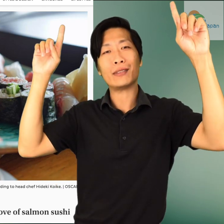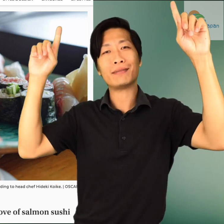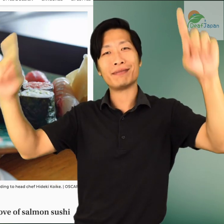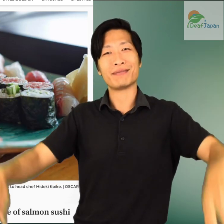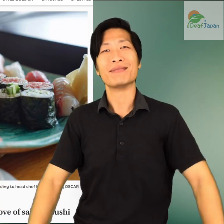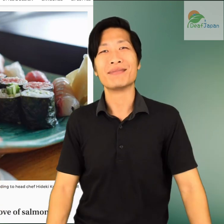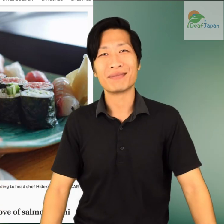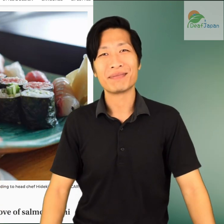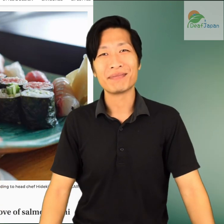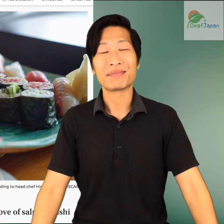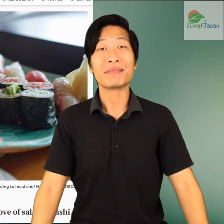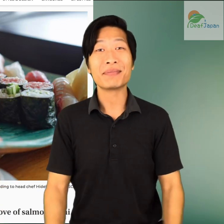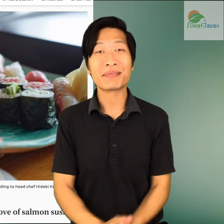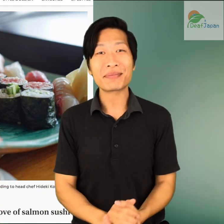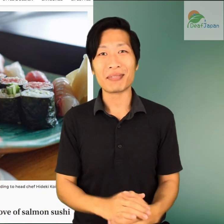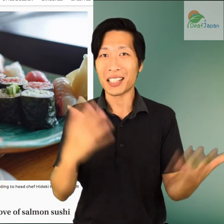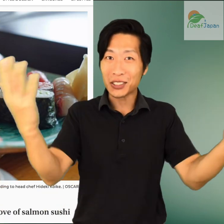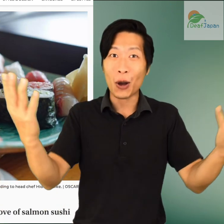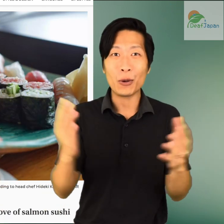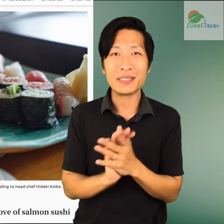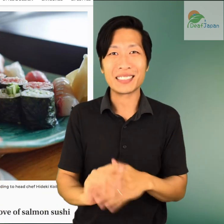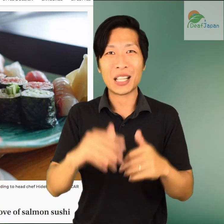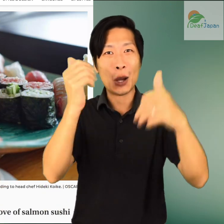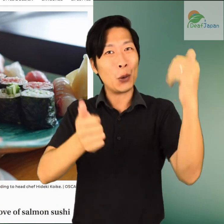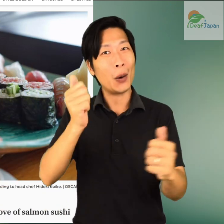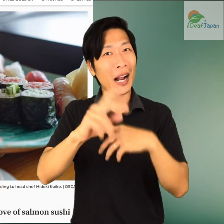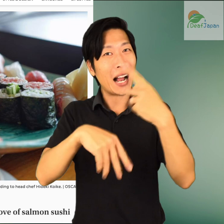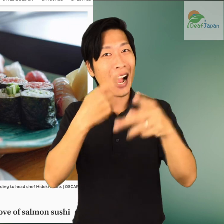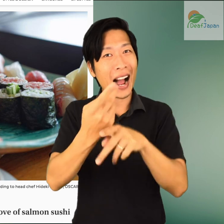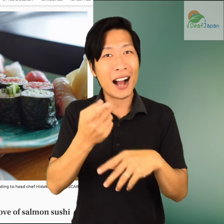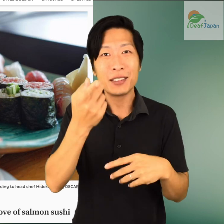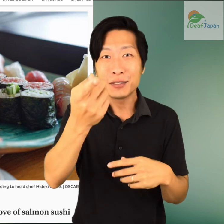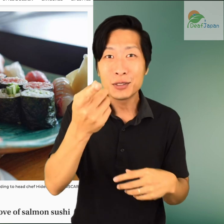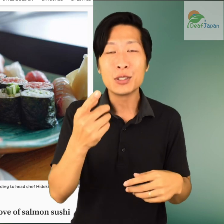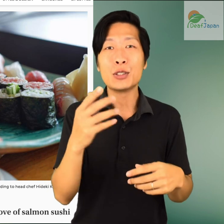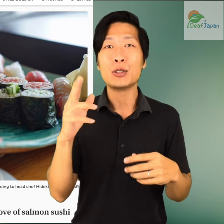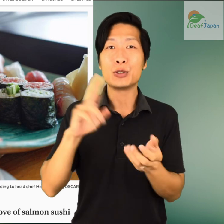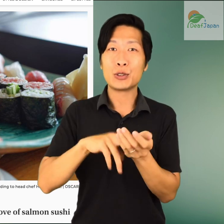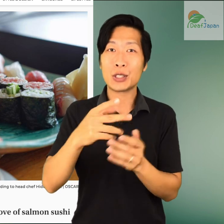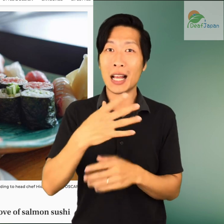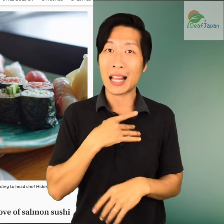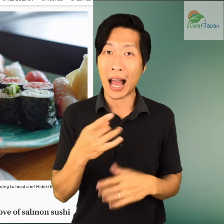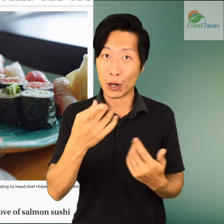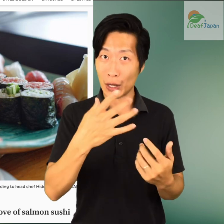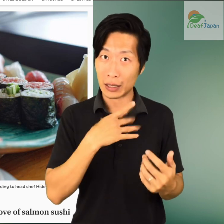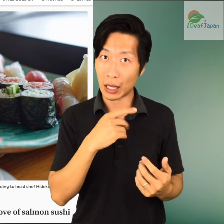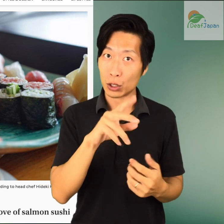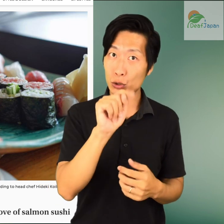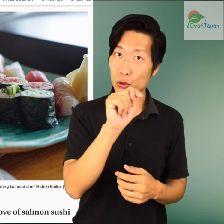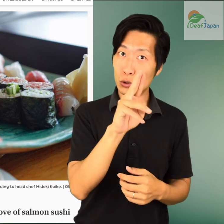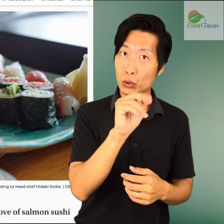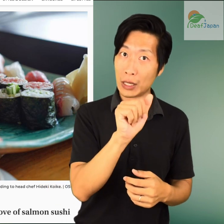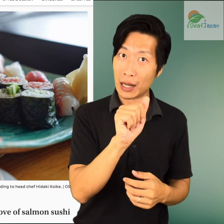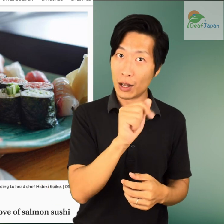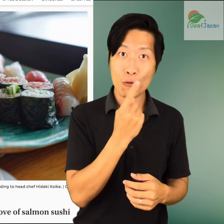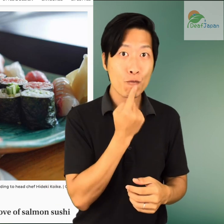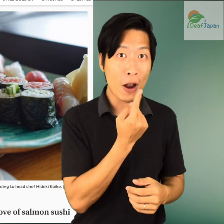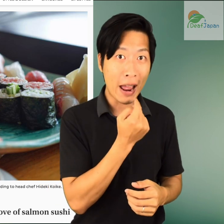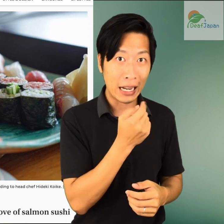So, which kind of sushi do you enjoy? Do you like the traditional tuna sushi or do you